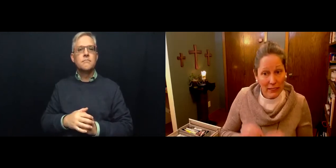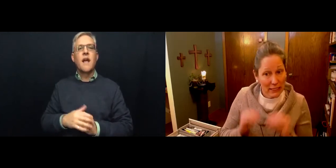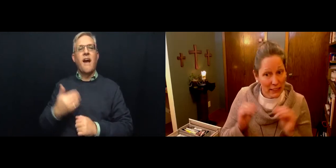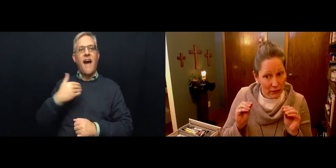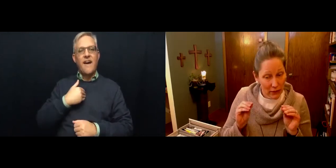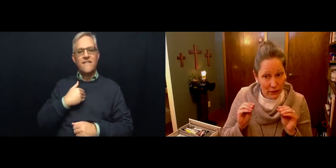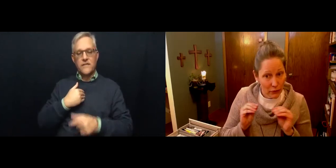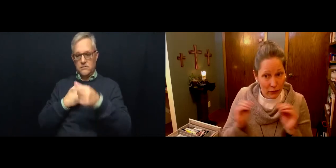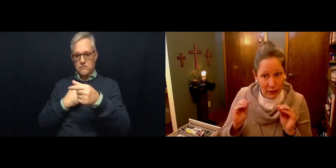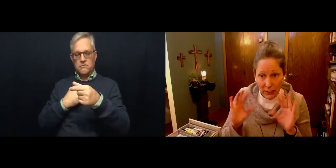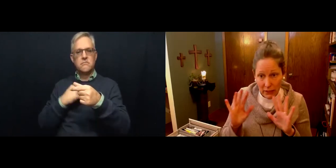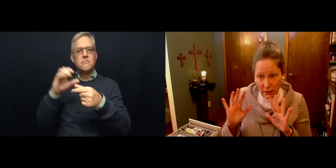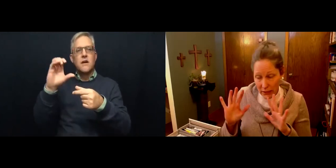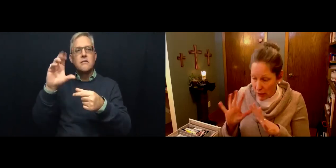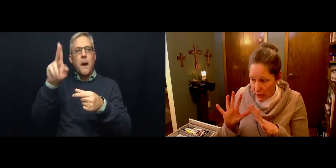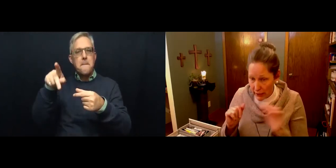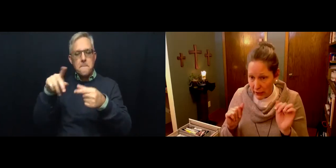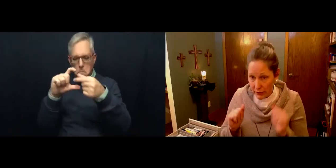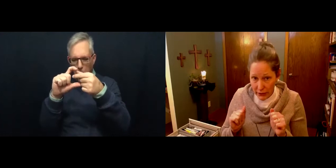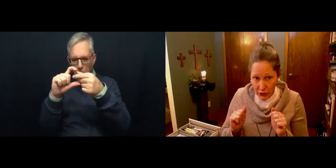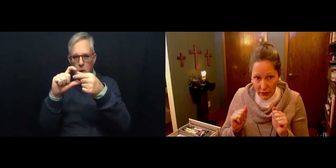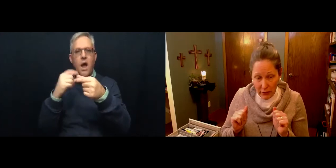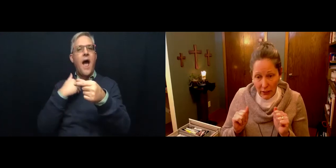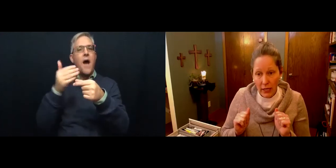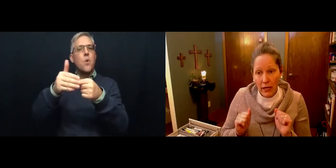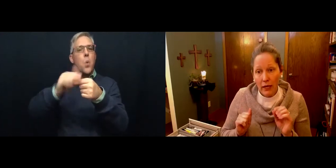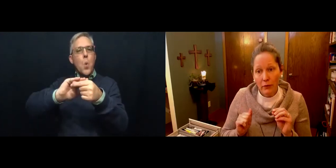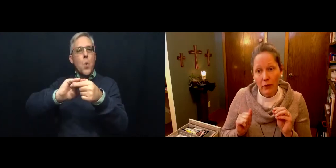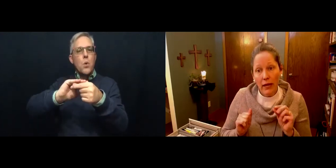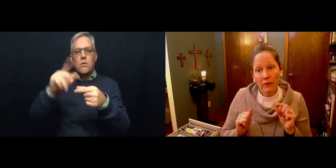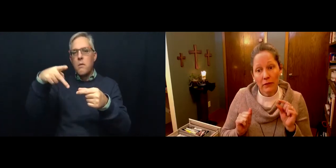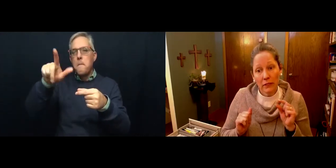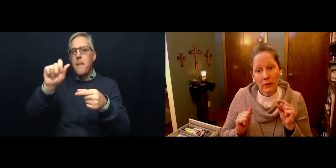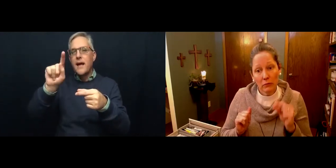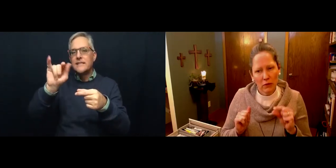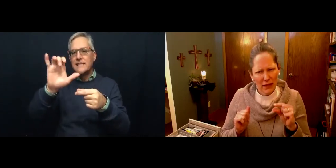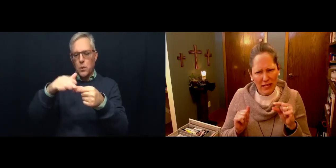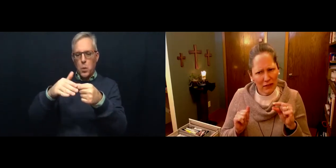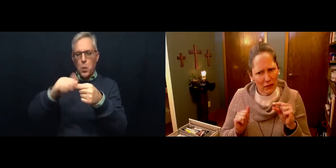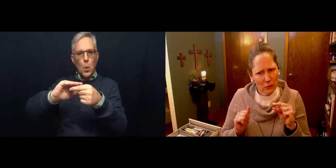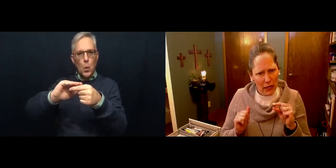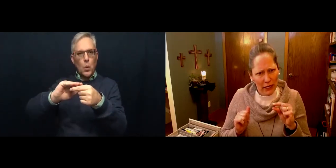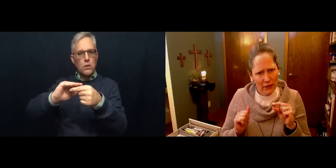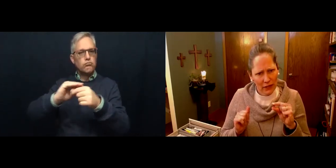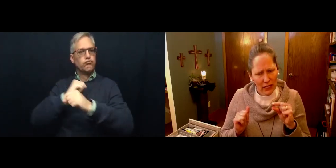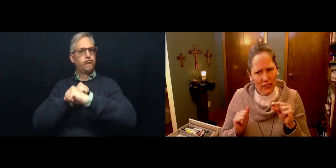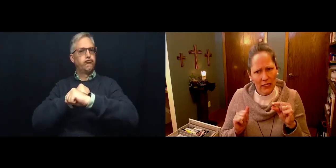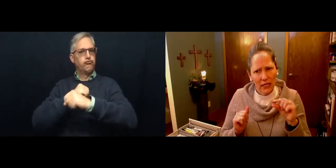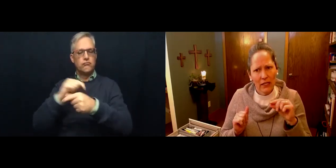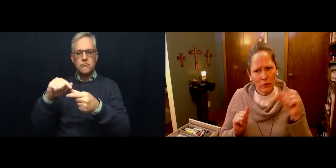sealed. So nobody is going to breathe on it or touch it. And it will have a little, I think, a little wine in it and then a